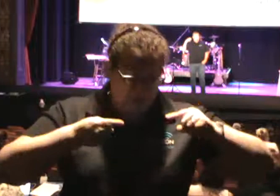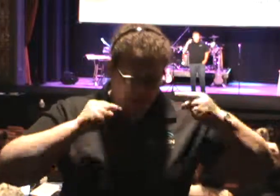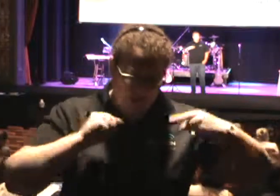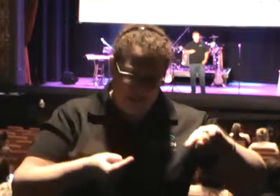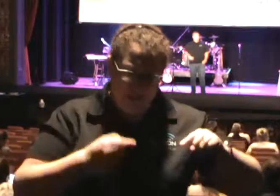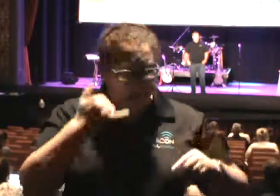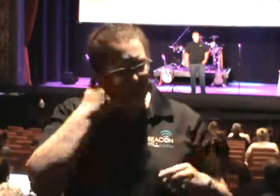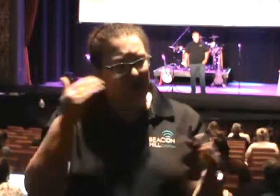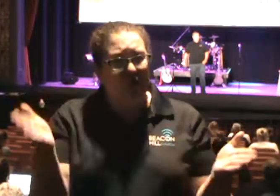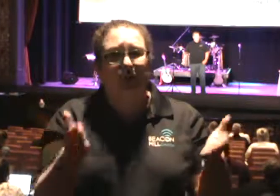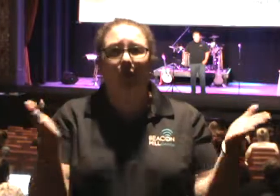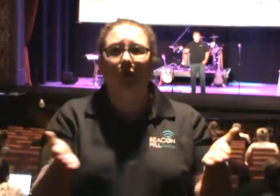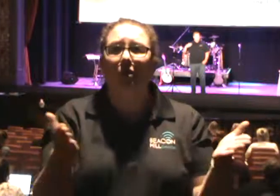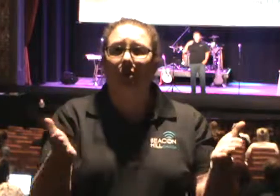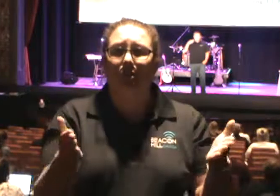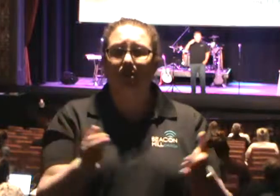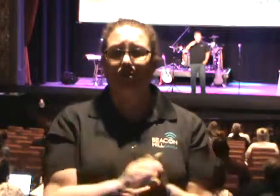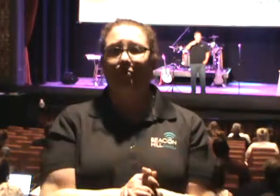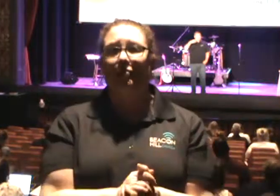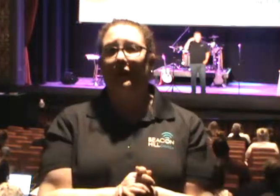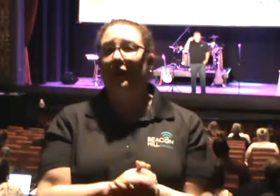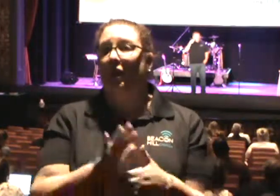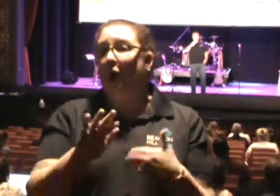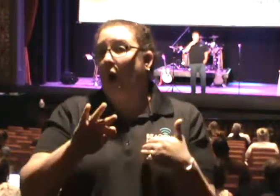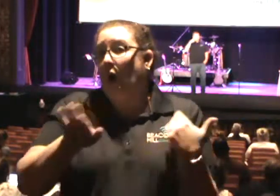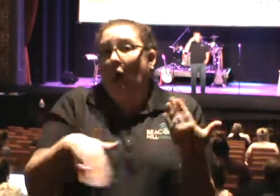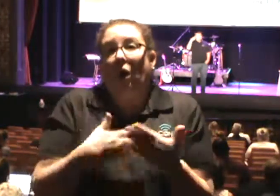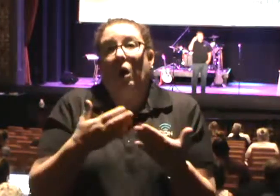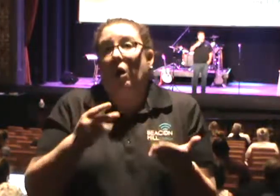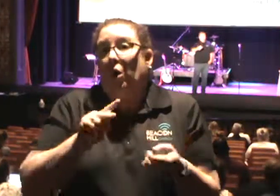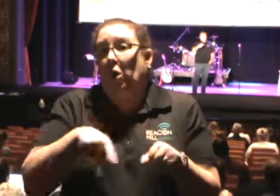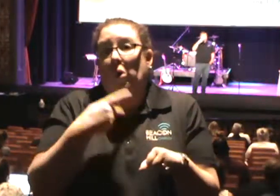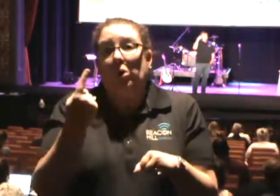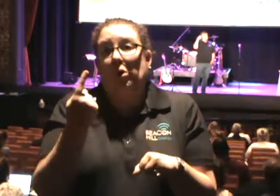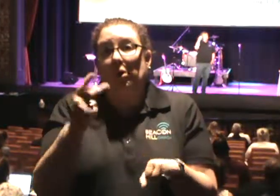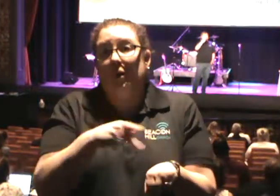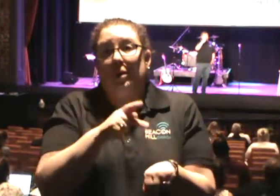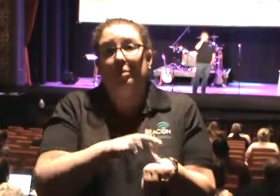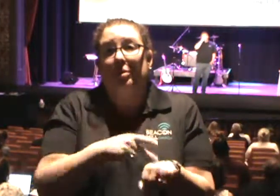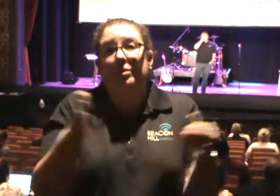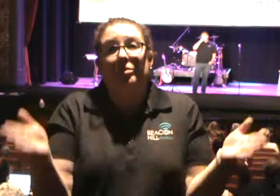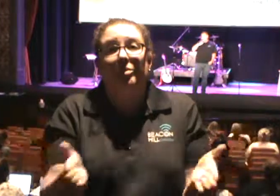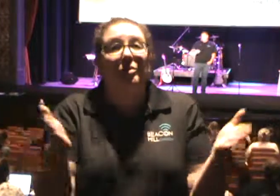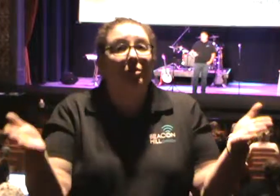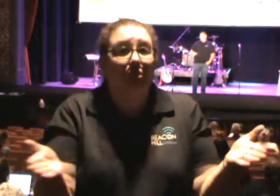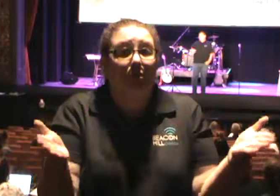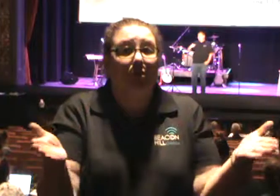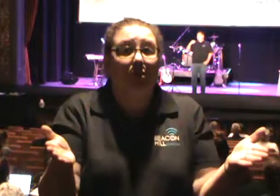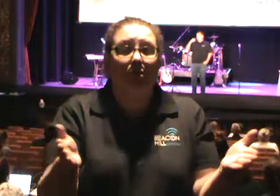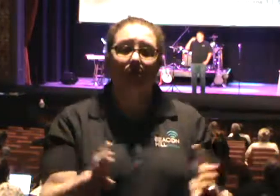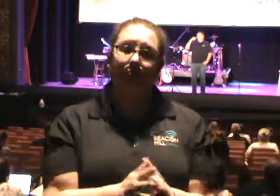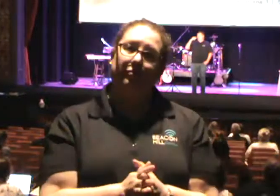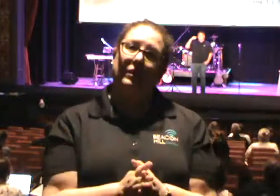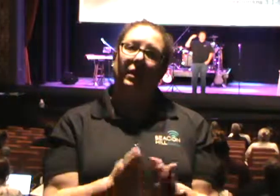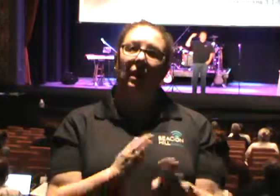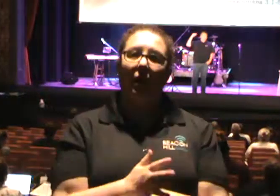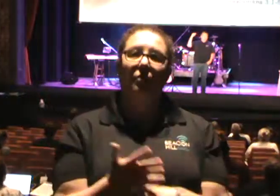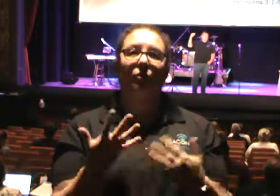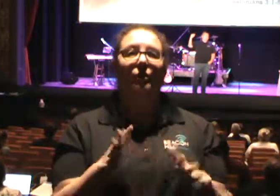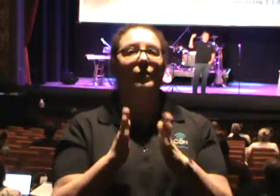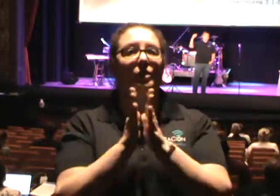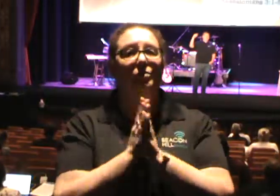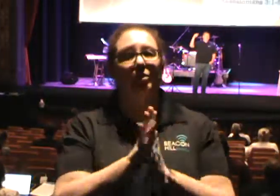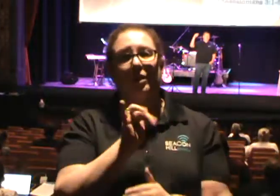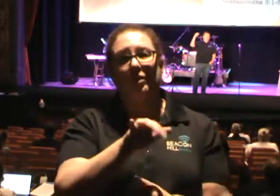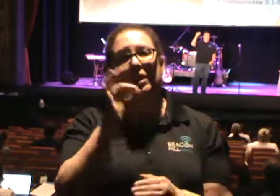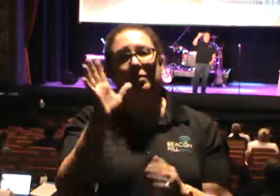called just to encourage him. And, you know, and that's all I wanted to do. That was the only purpose of my phone call was just to encourage him. And, you know, after I got done praying with this